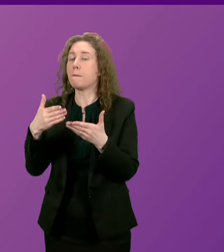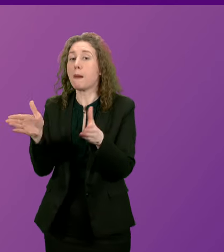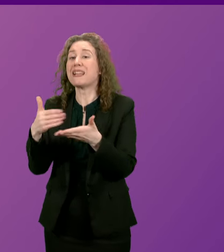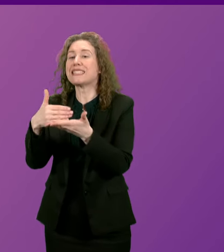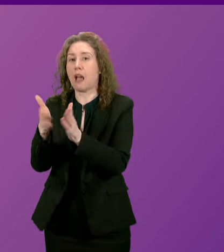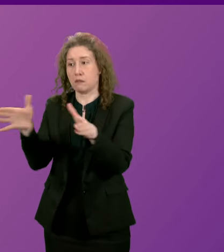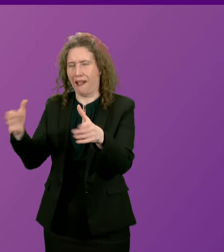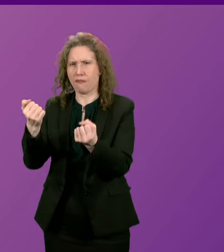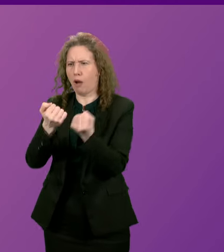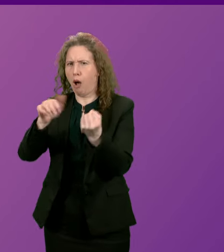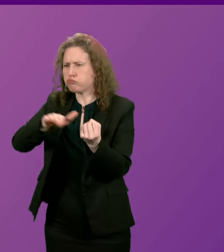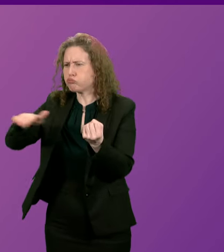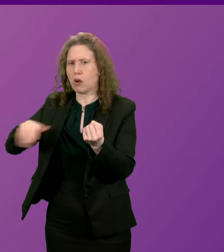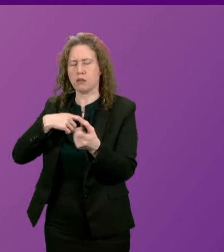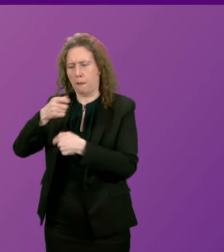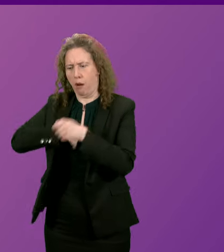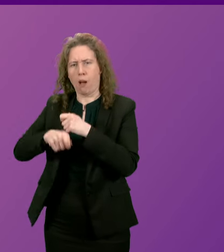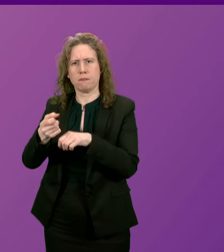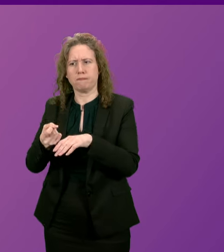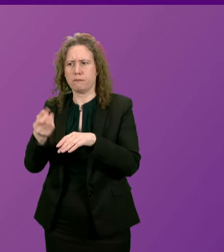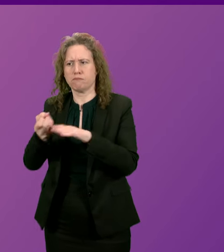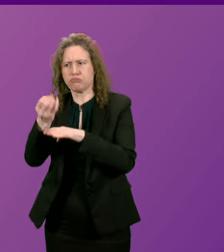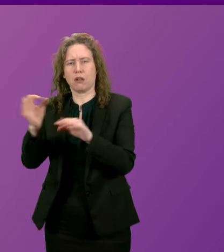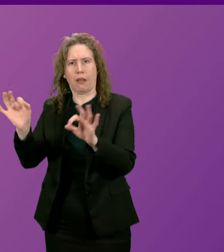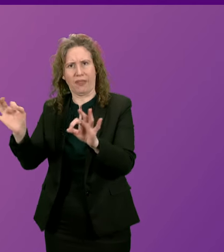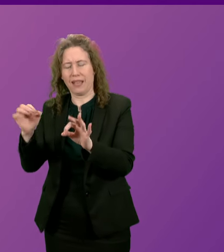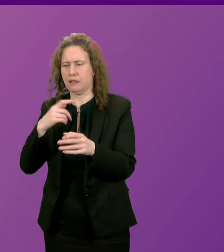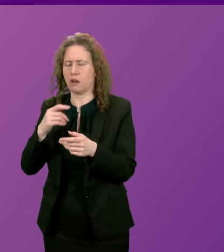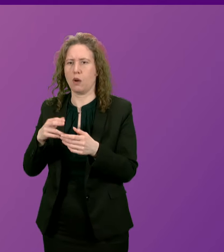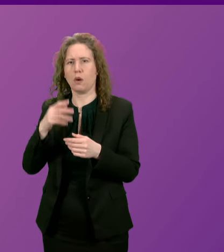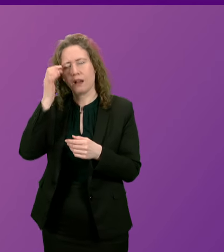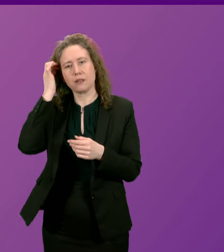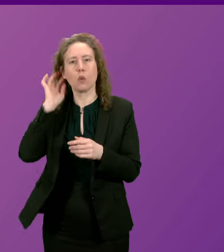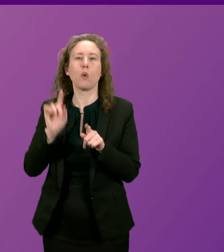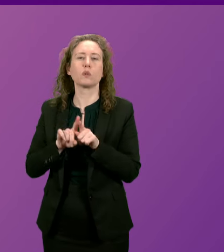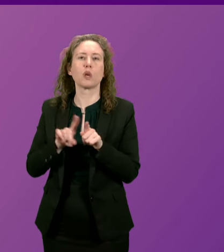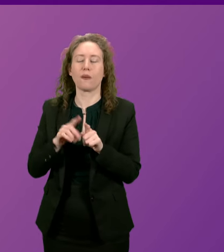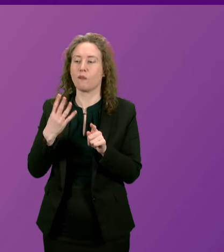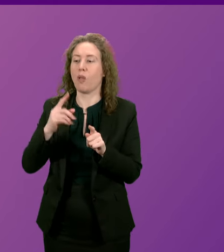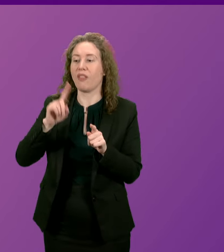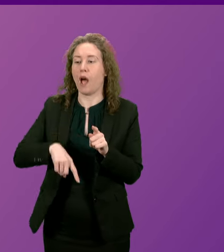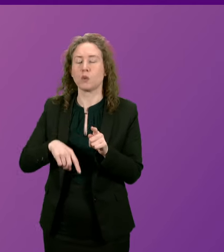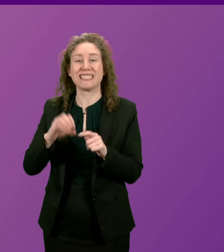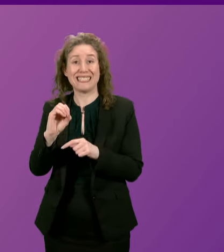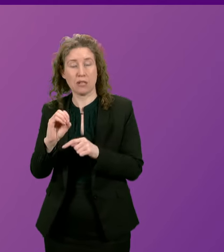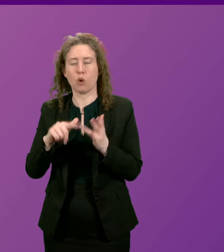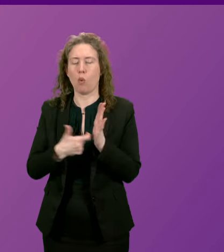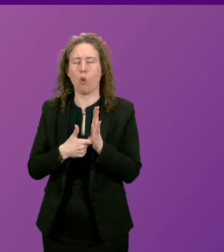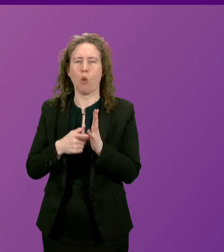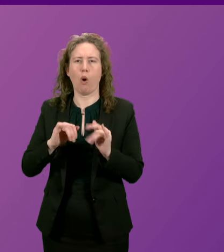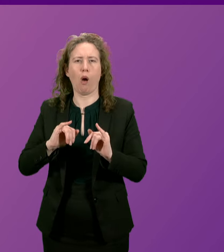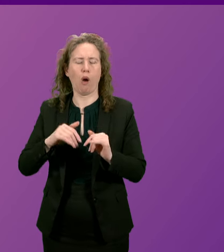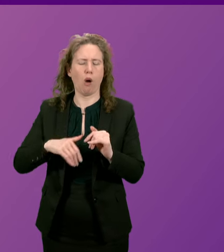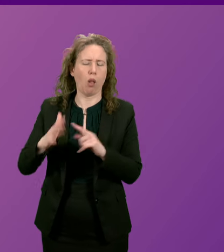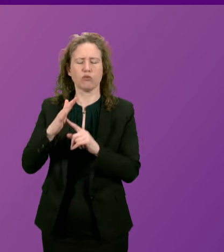fleet and we've provided £80 million to date to support the procurement of more than 4,000 zero in ultra-low-emission vehicles as well